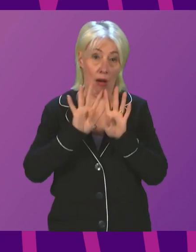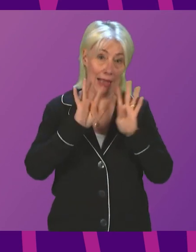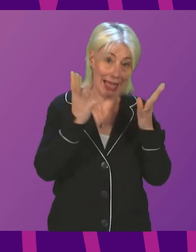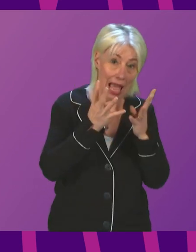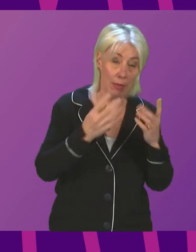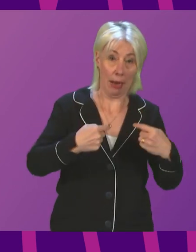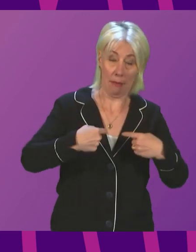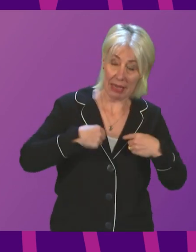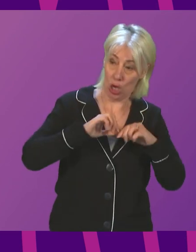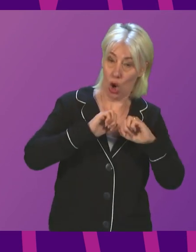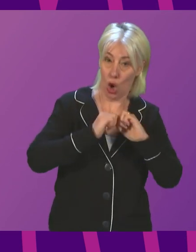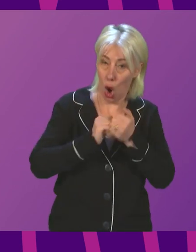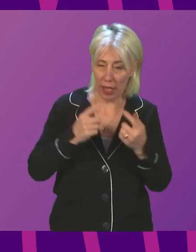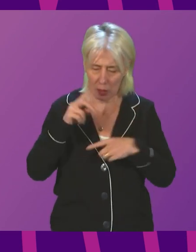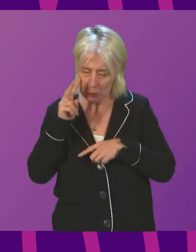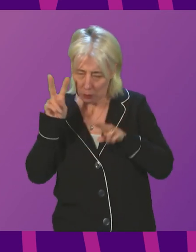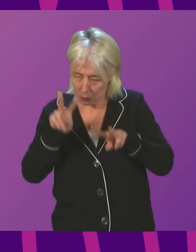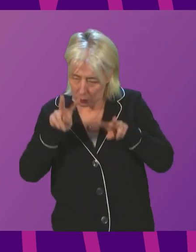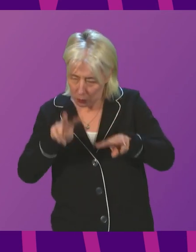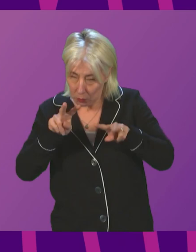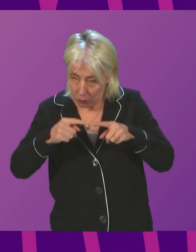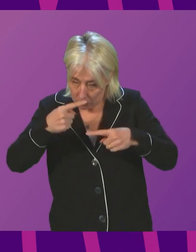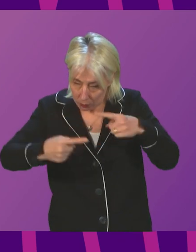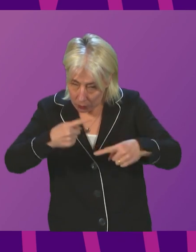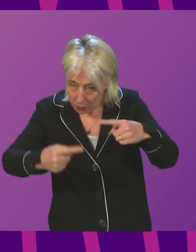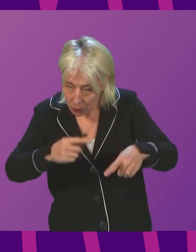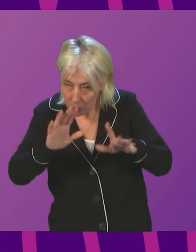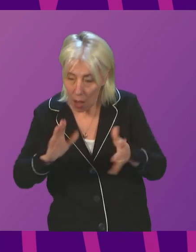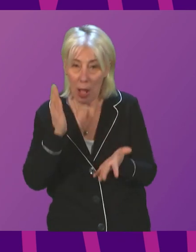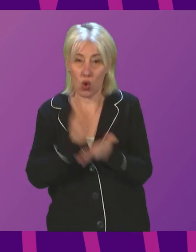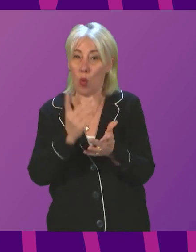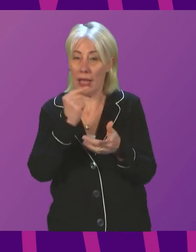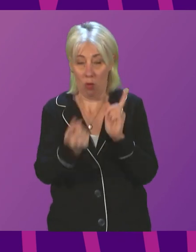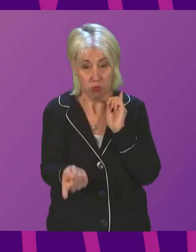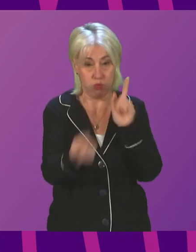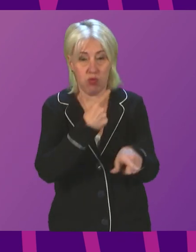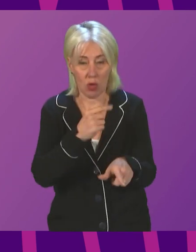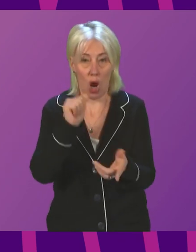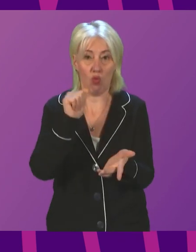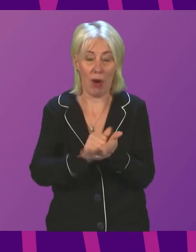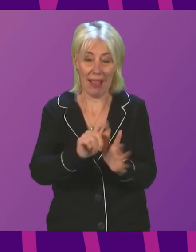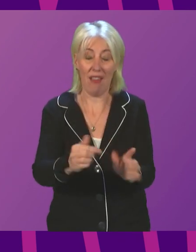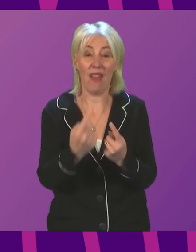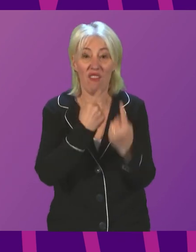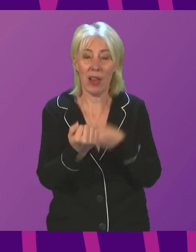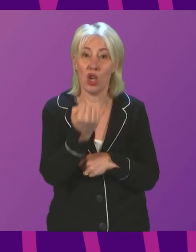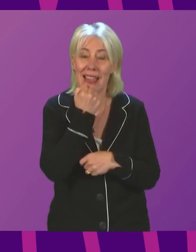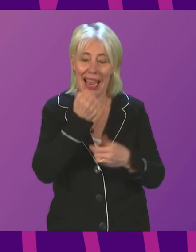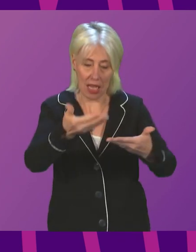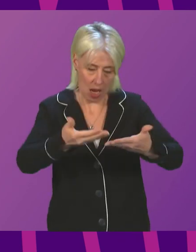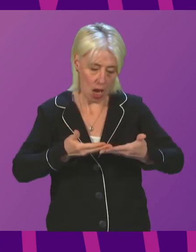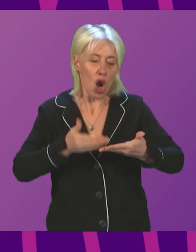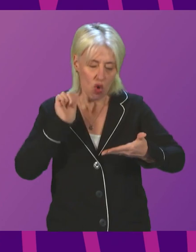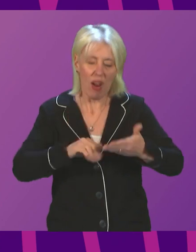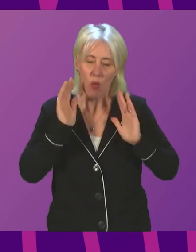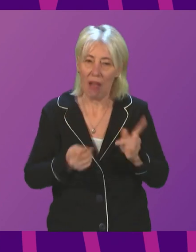course, watching the situation closely and stand ready to respond at the right time when the data indicates it is necessary and